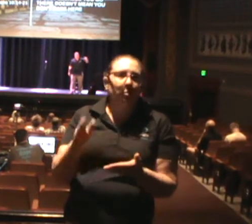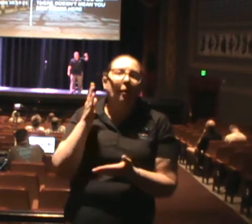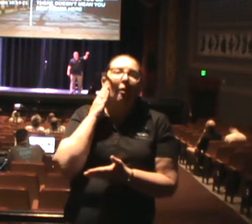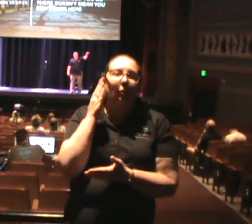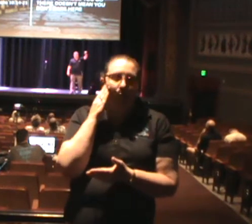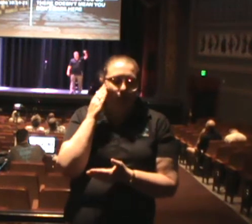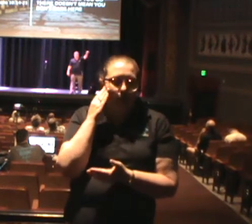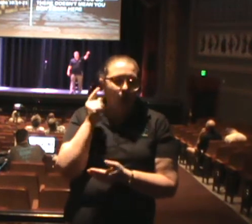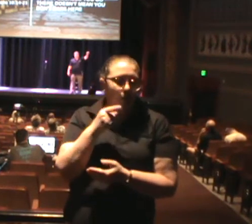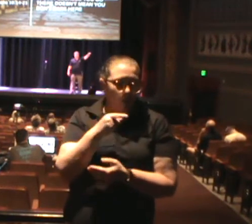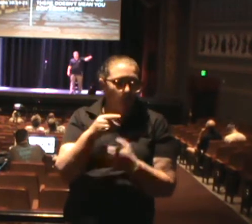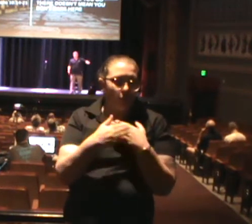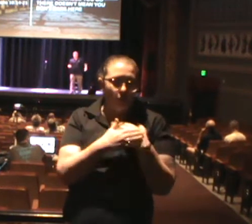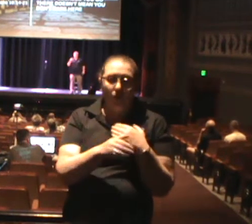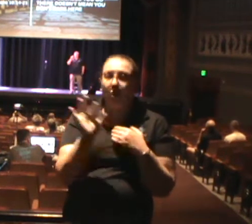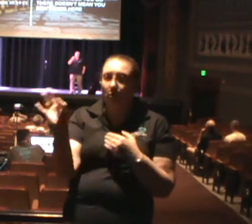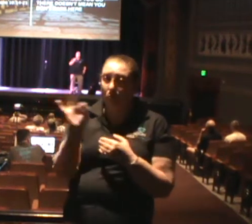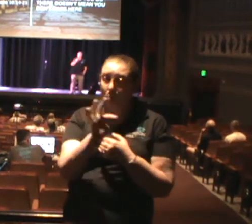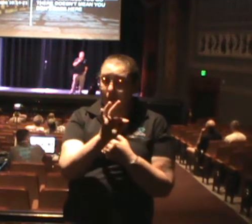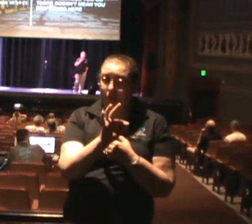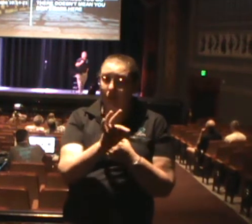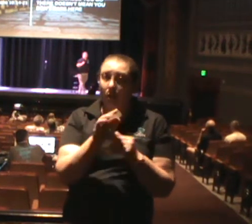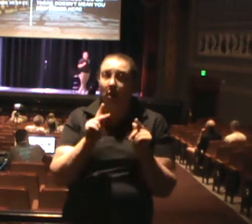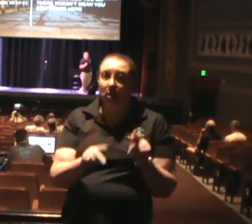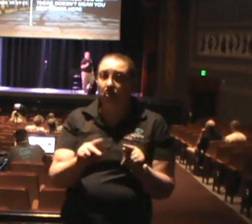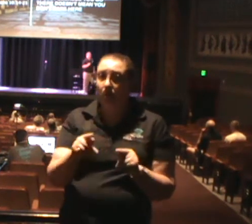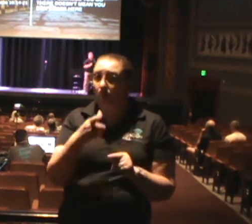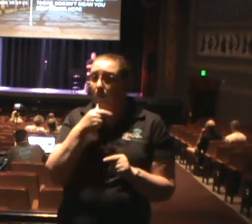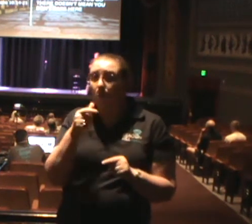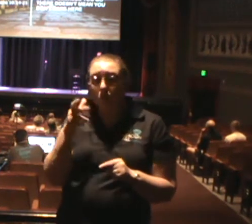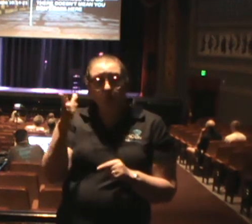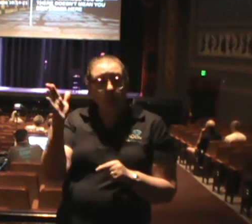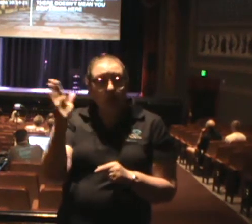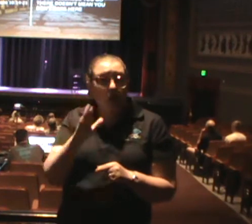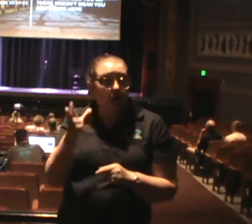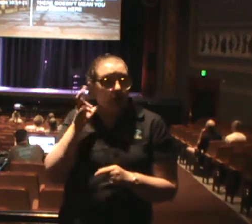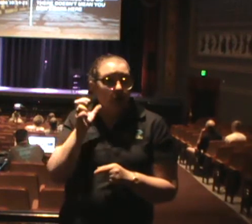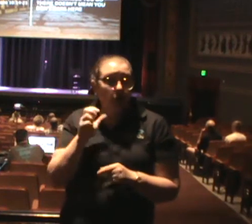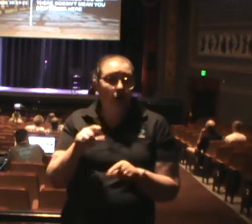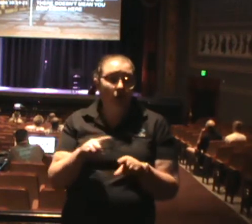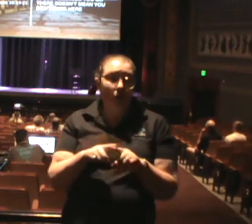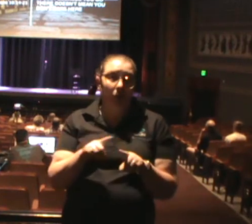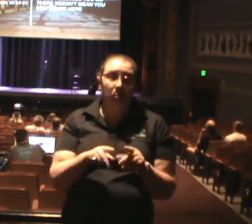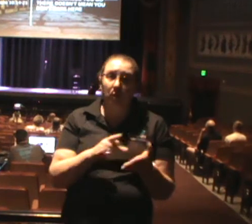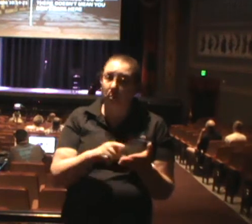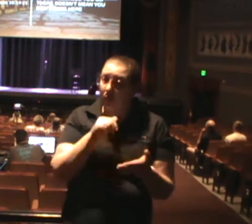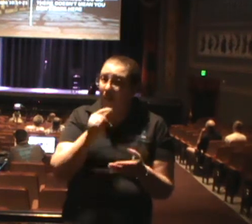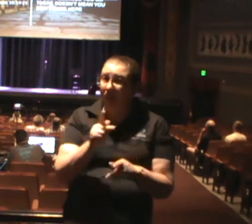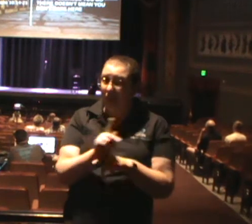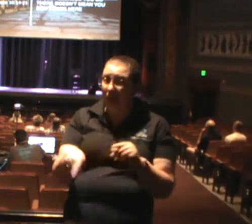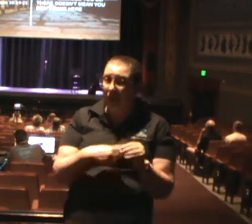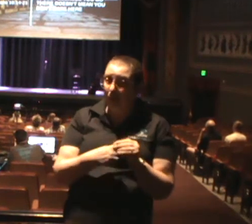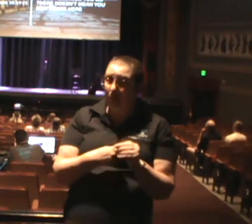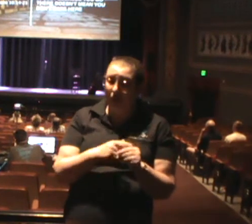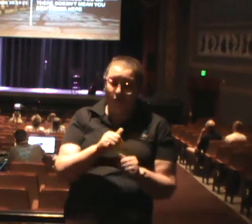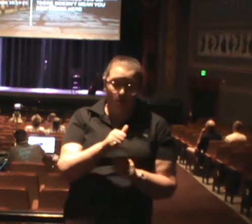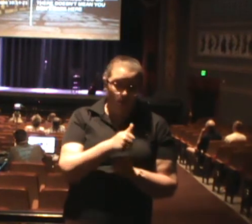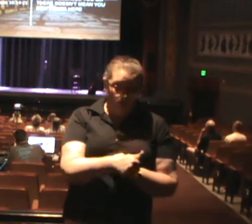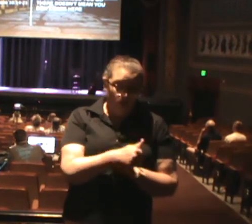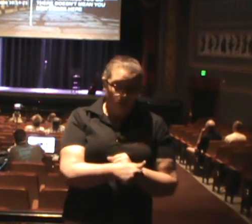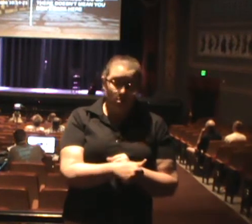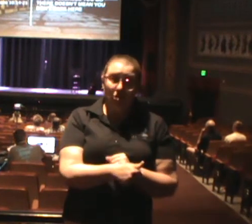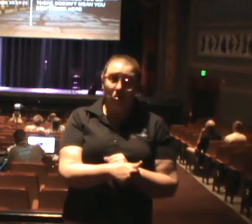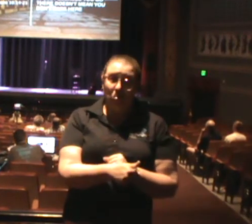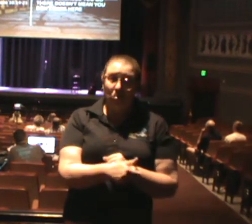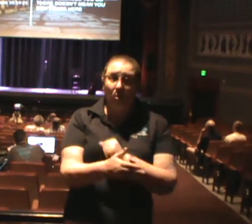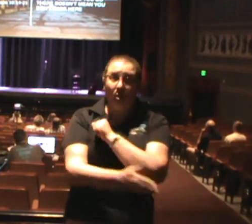doubt that he was called to preach the gospel to people who had never heard. But did Paul not care about his own fellow countrymen? Did Paul not